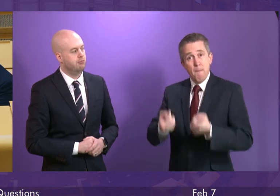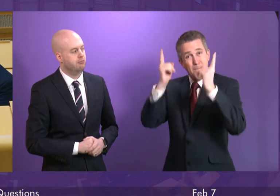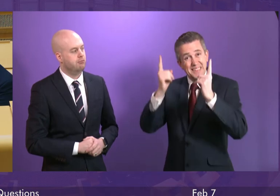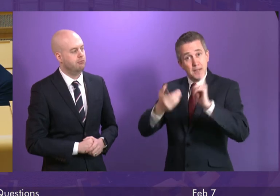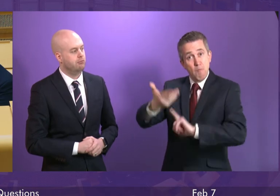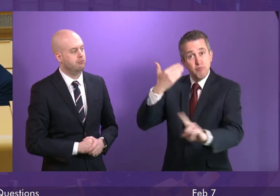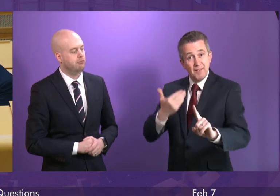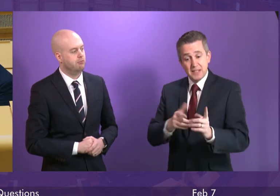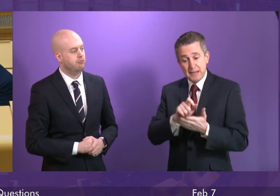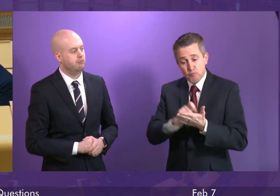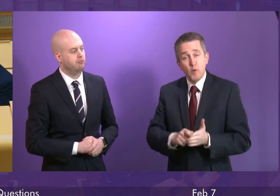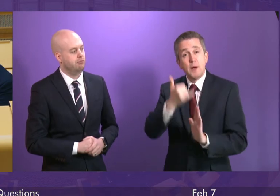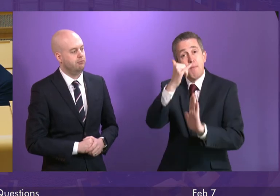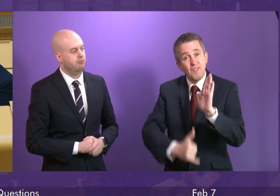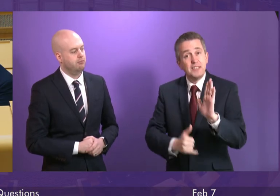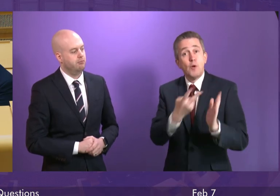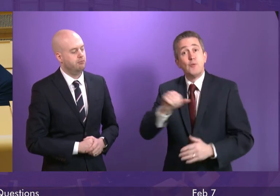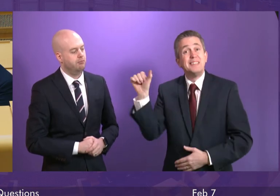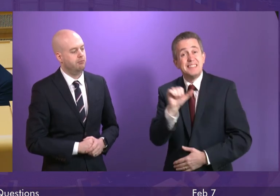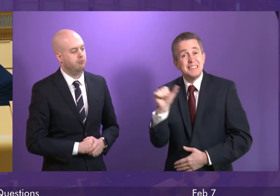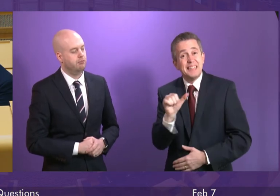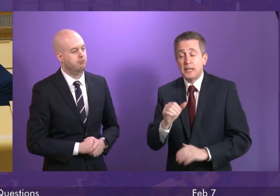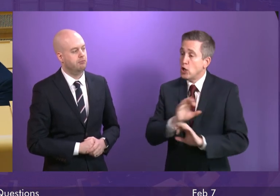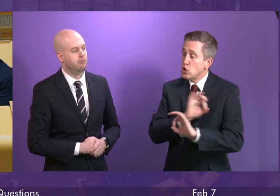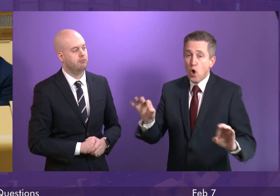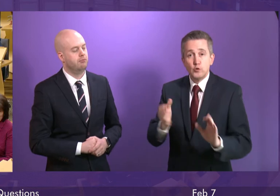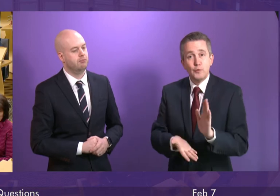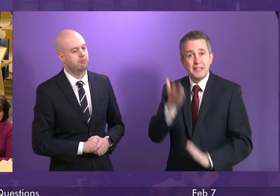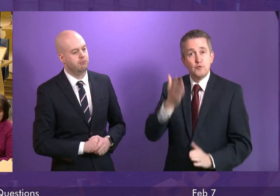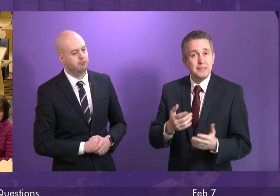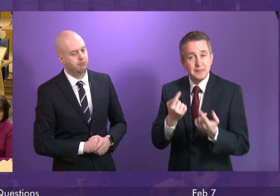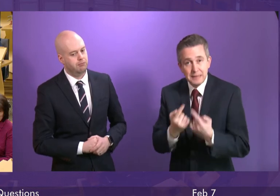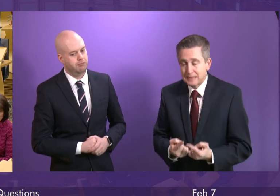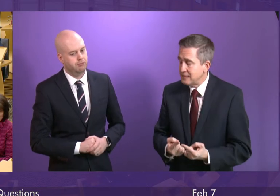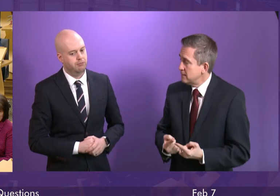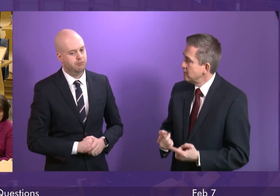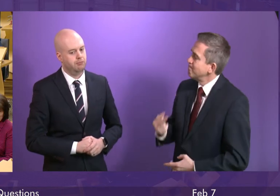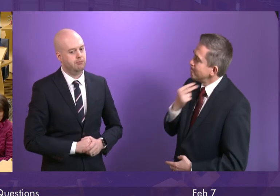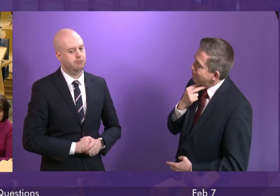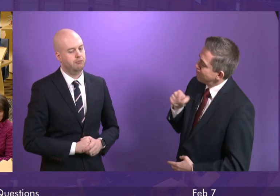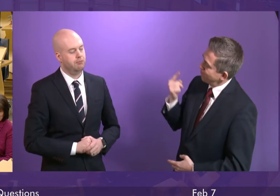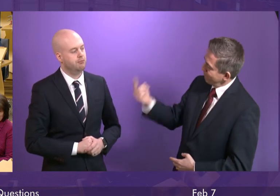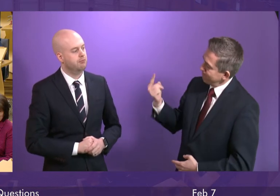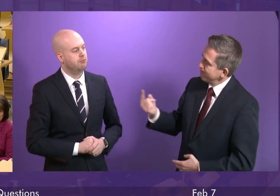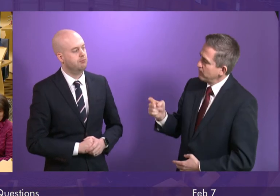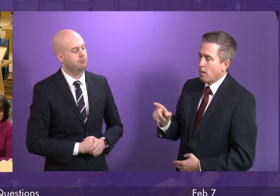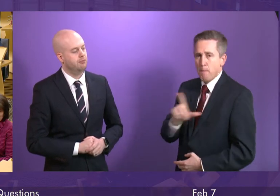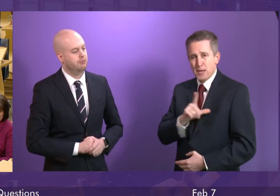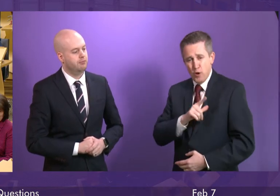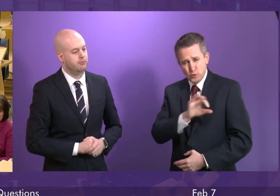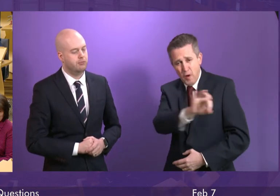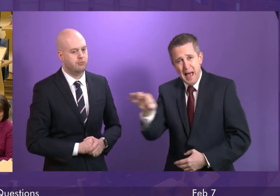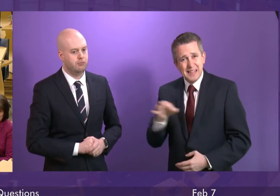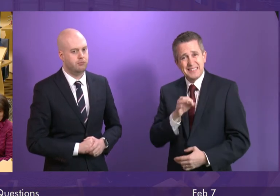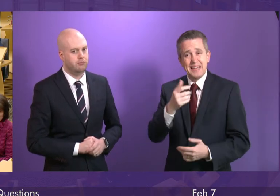manifesto promise in 2016 not to do so. And it's sad to see him now demand that ordinary people be